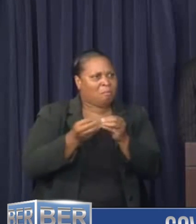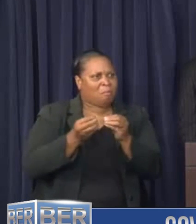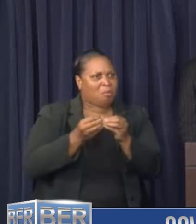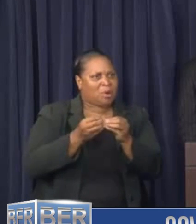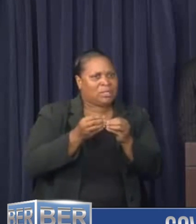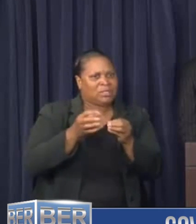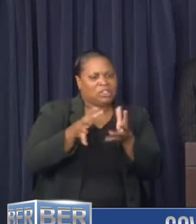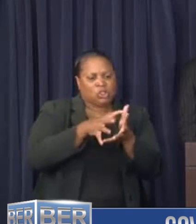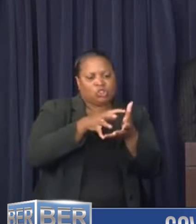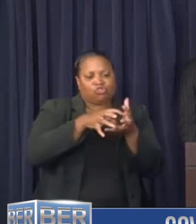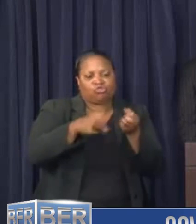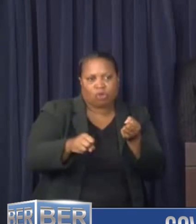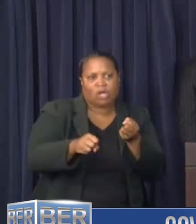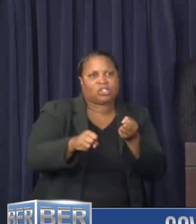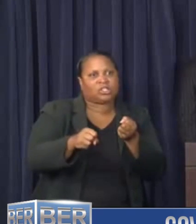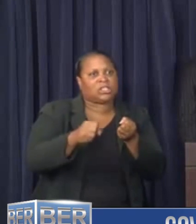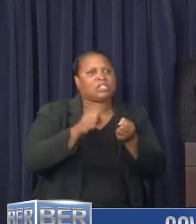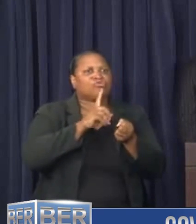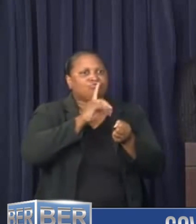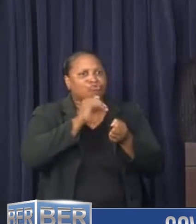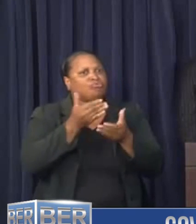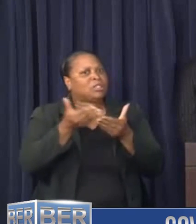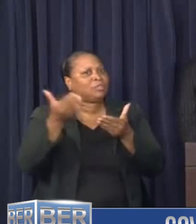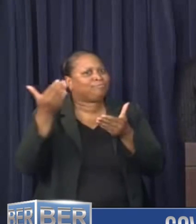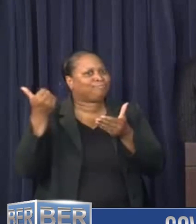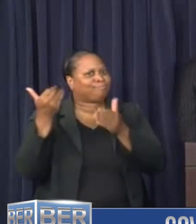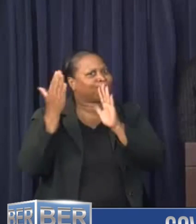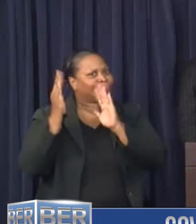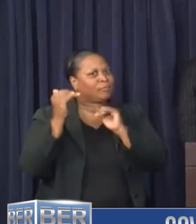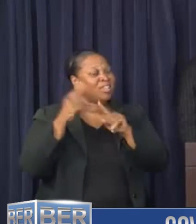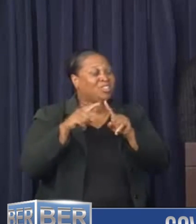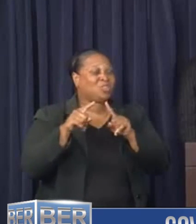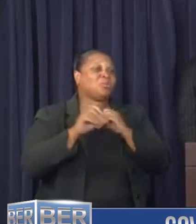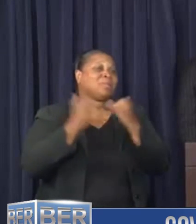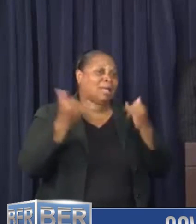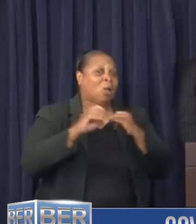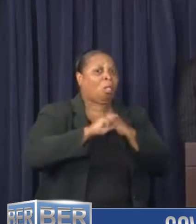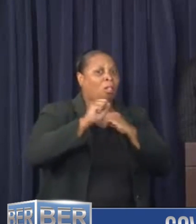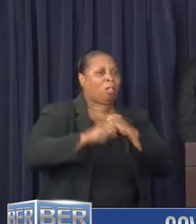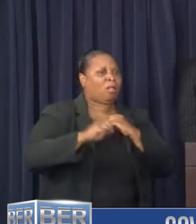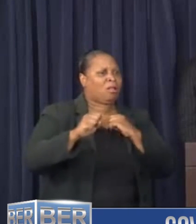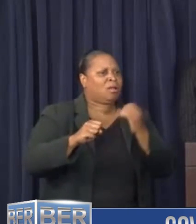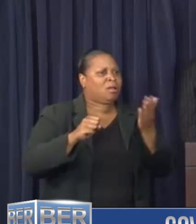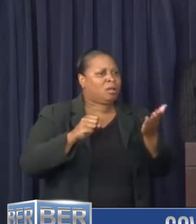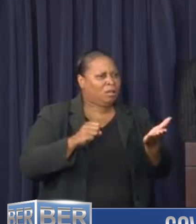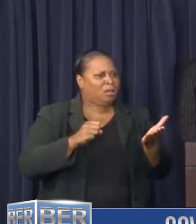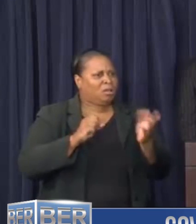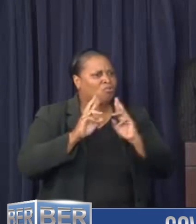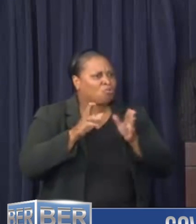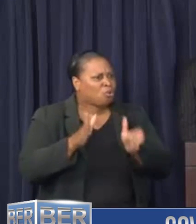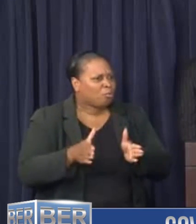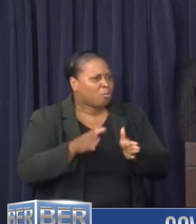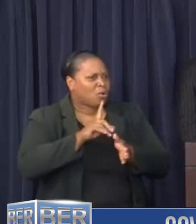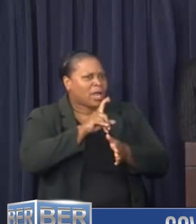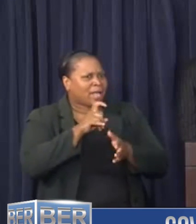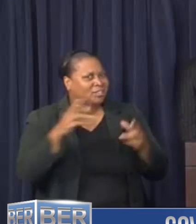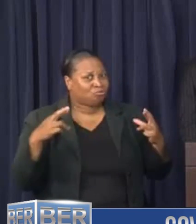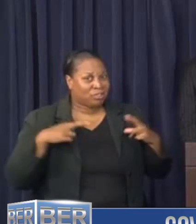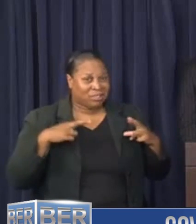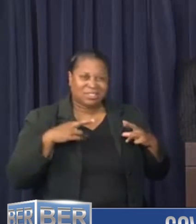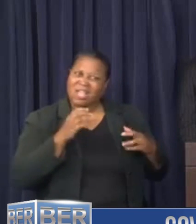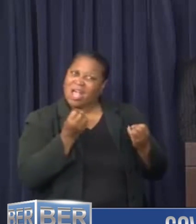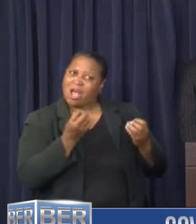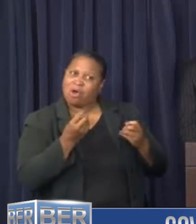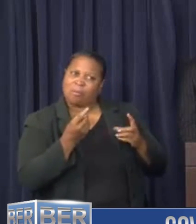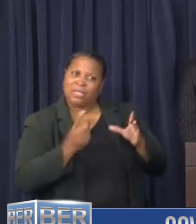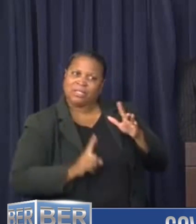There's been much more destruction than we originally anticipated, so it's just taking a little bit longer. Can you say how many retirees agreed to come back